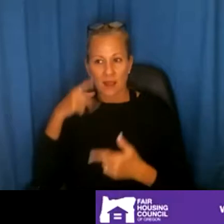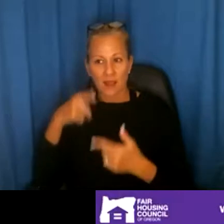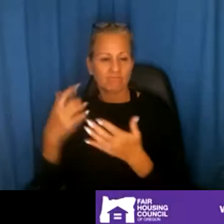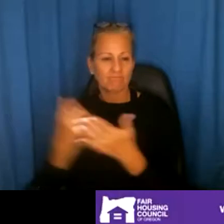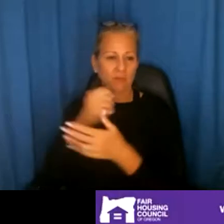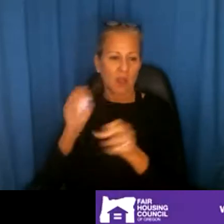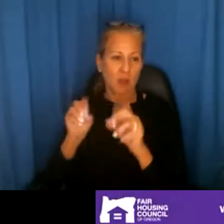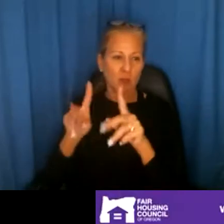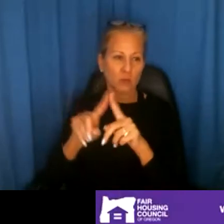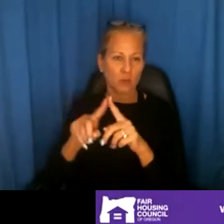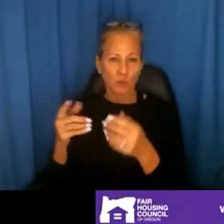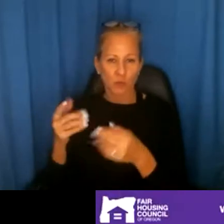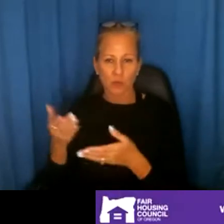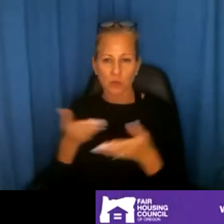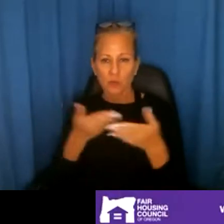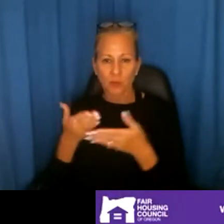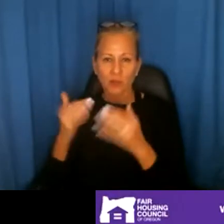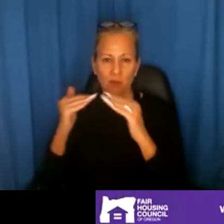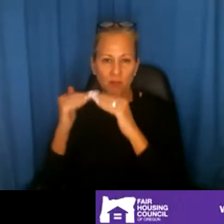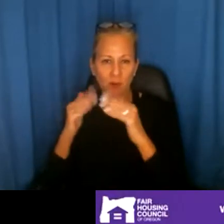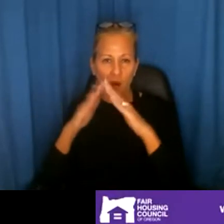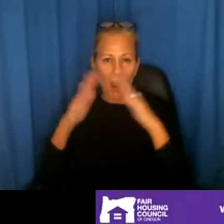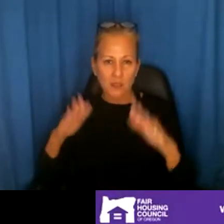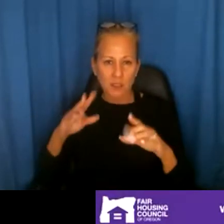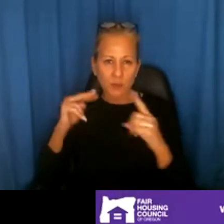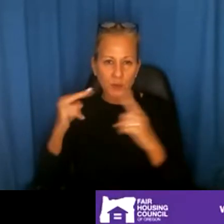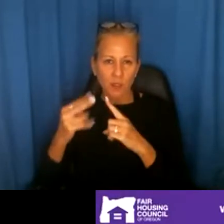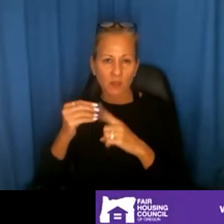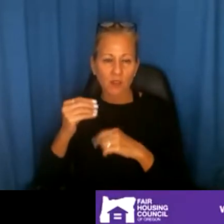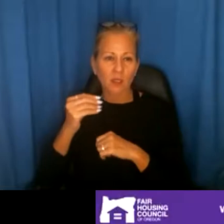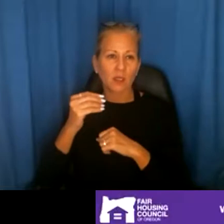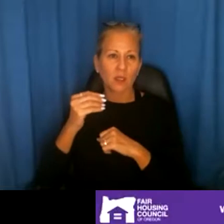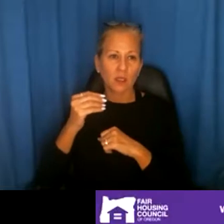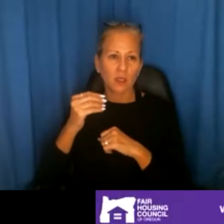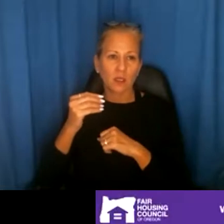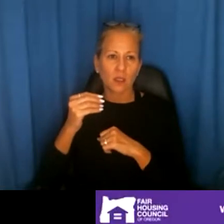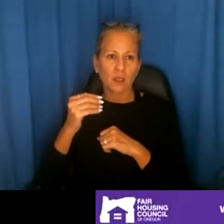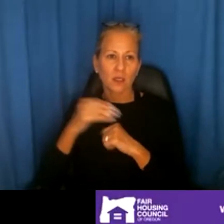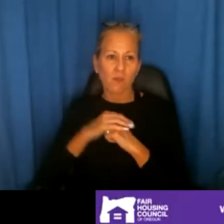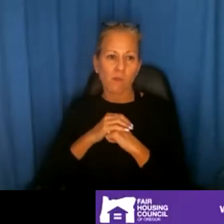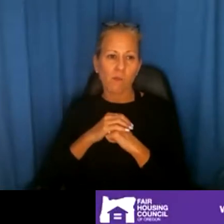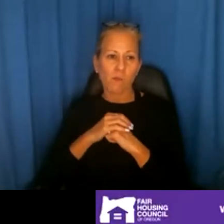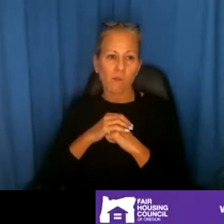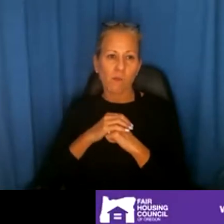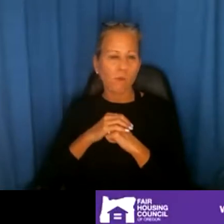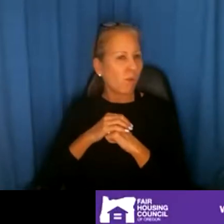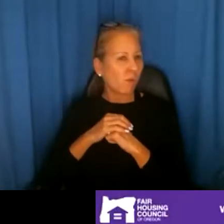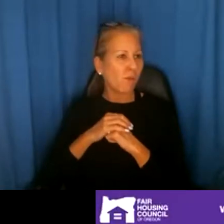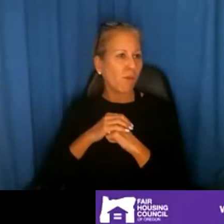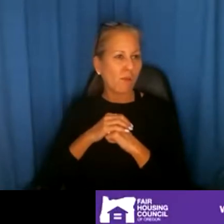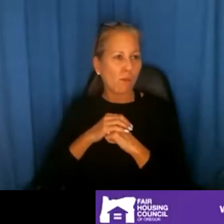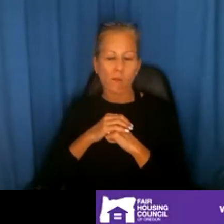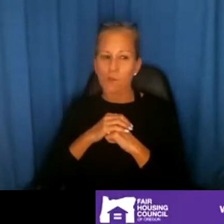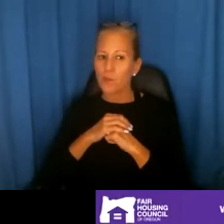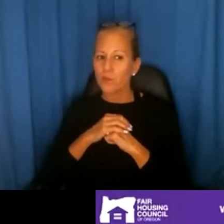to bring this fair housing perspective and fair housing concept for that work. it's been a really